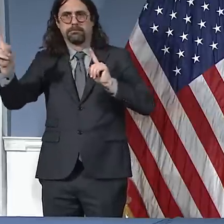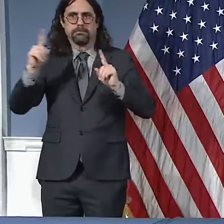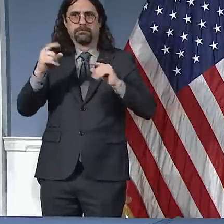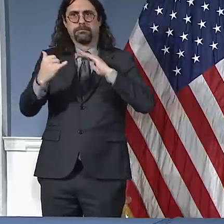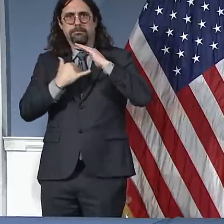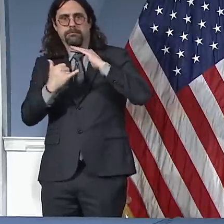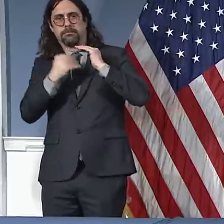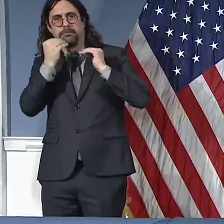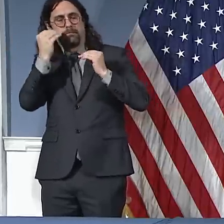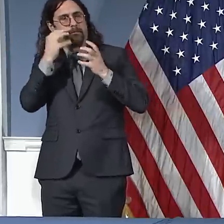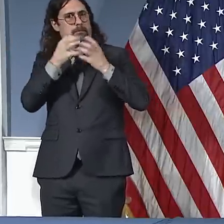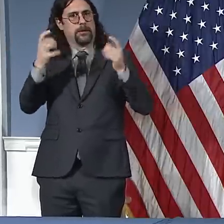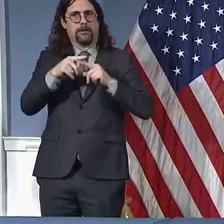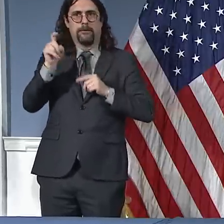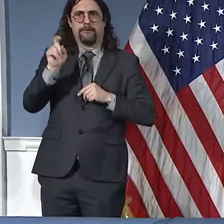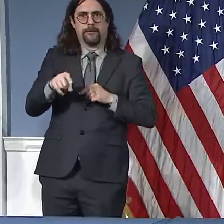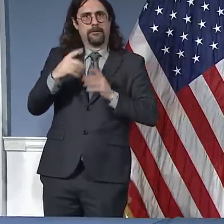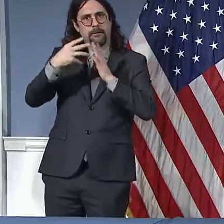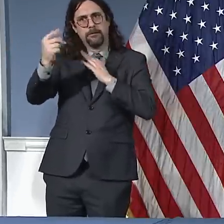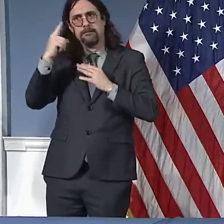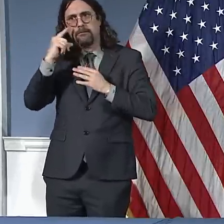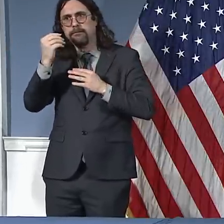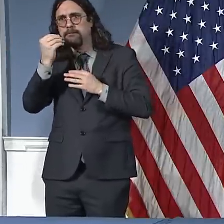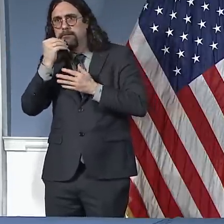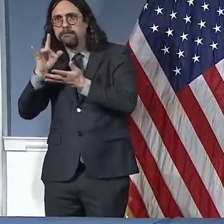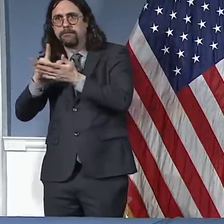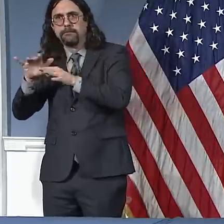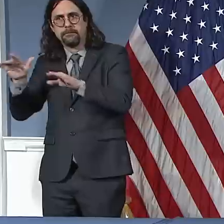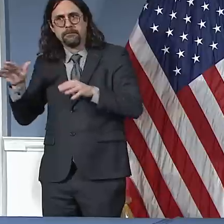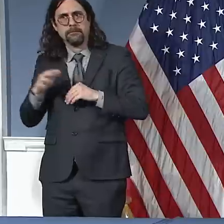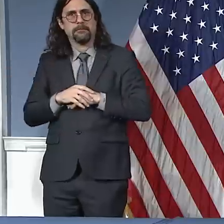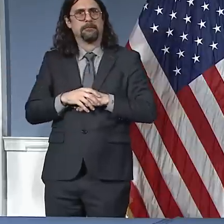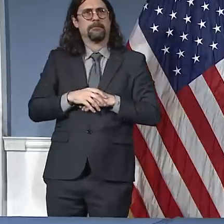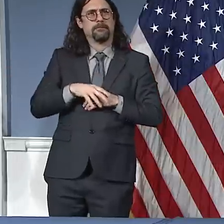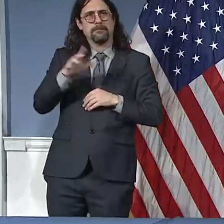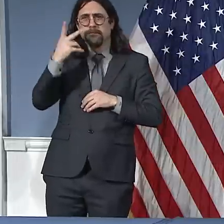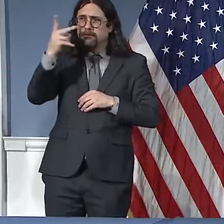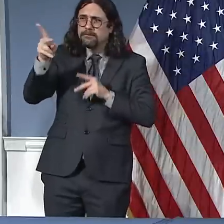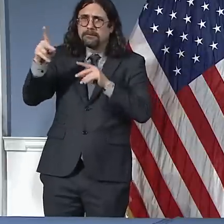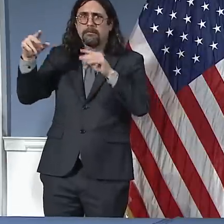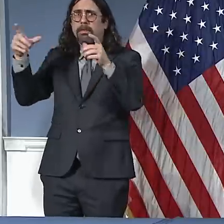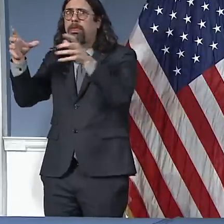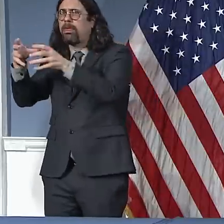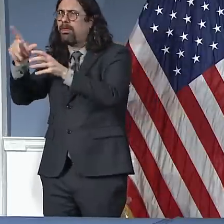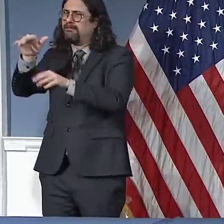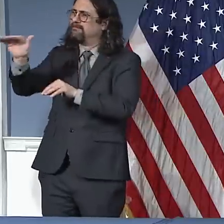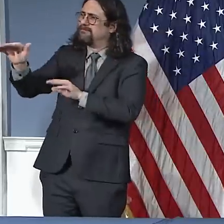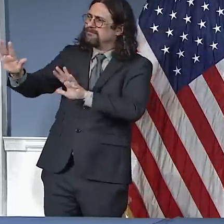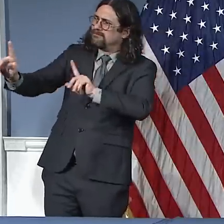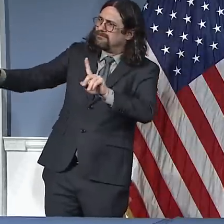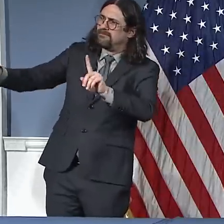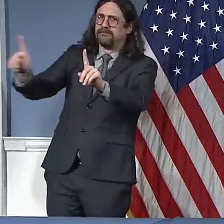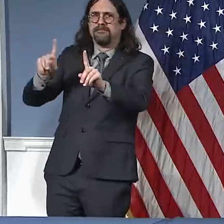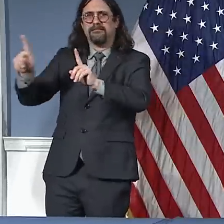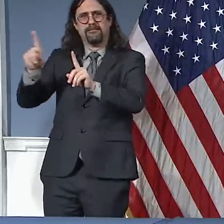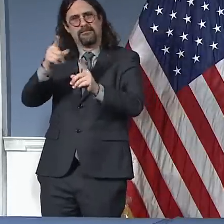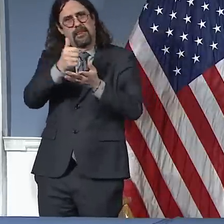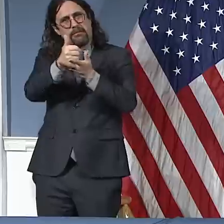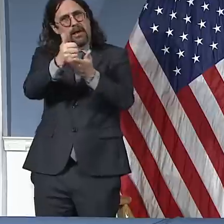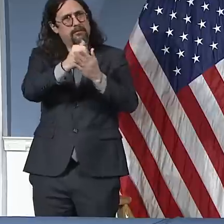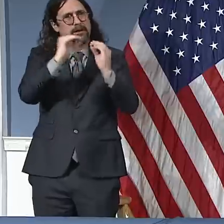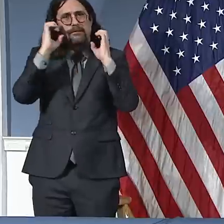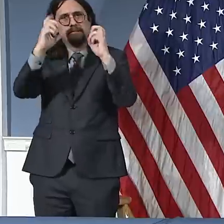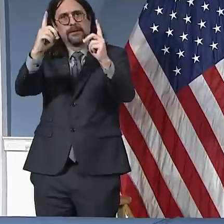making very clear to people using our patrol officers and with messages that will be